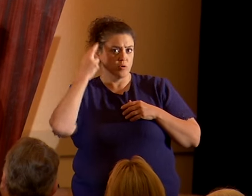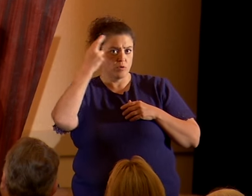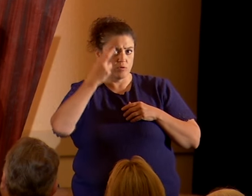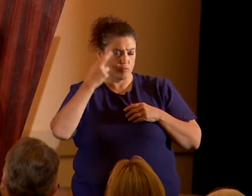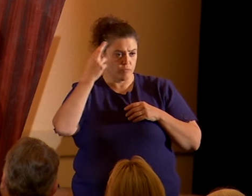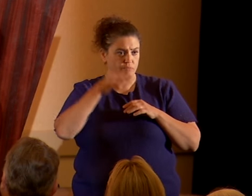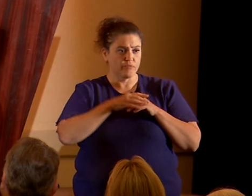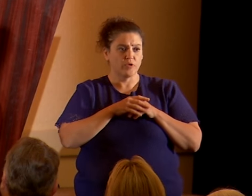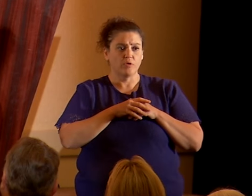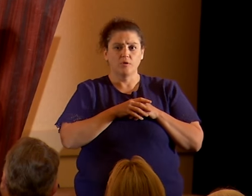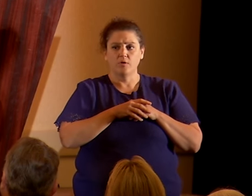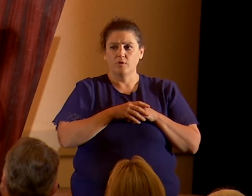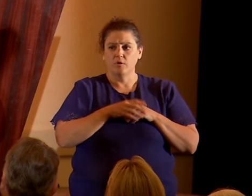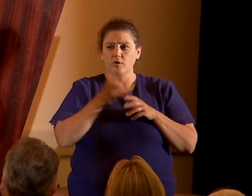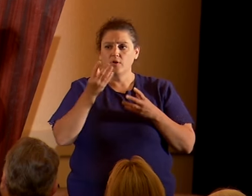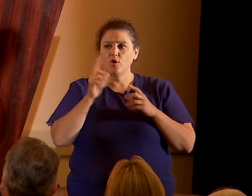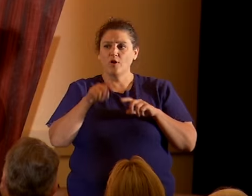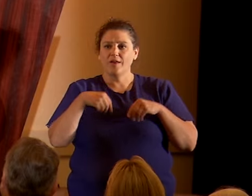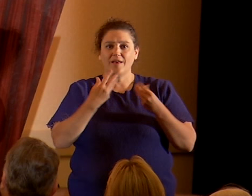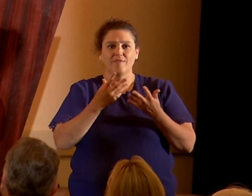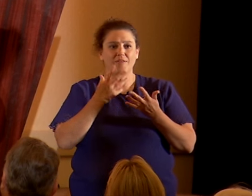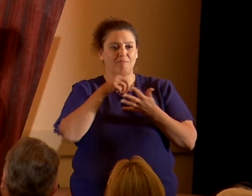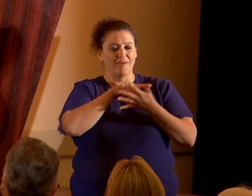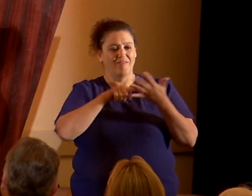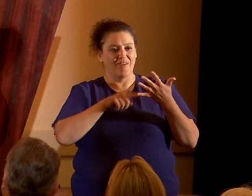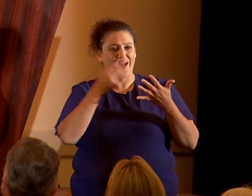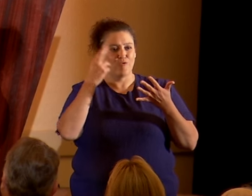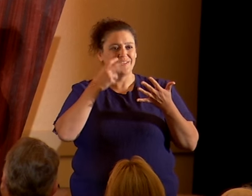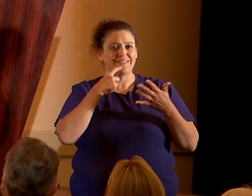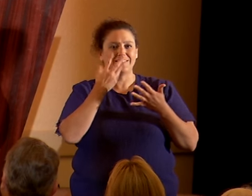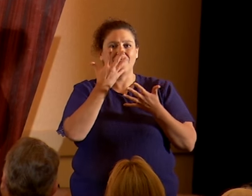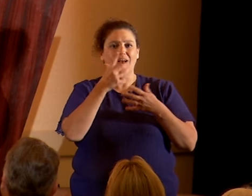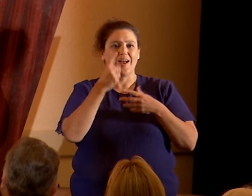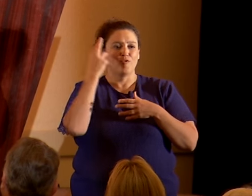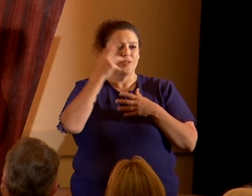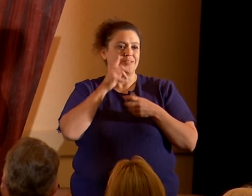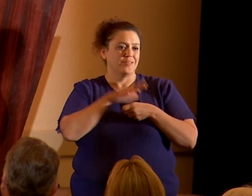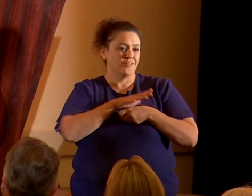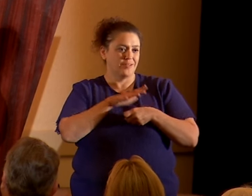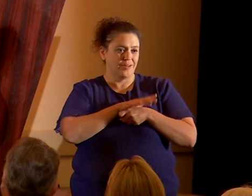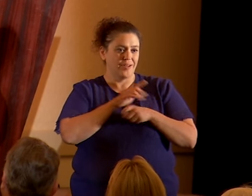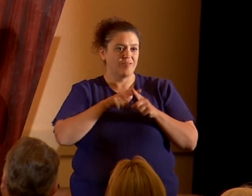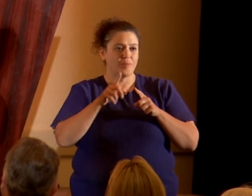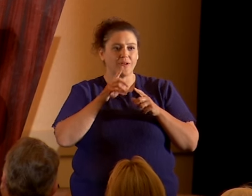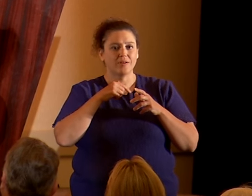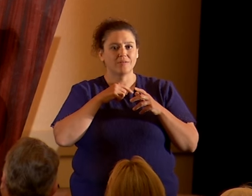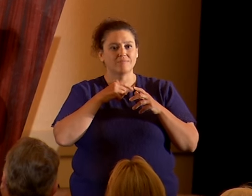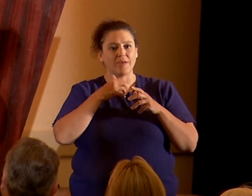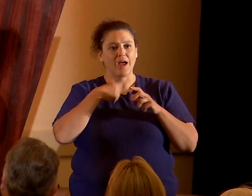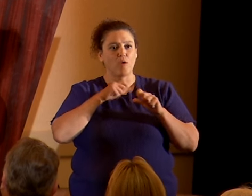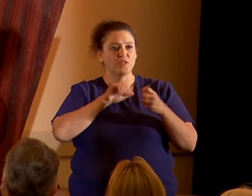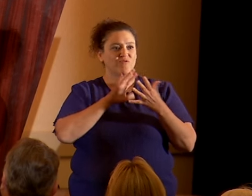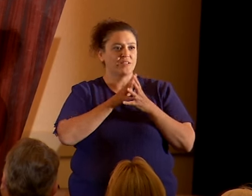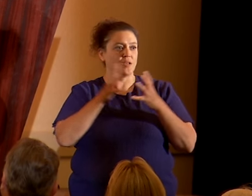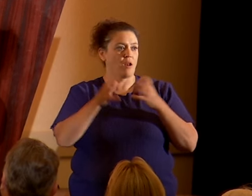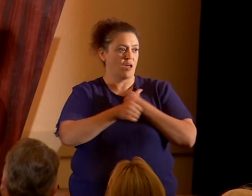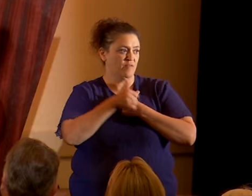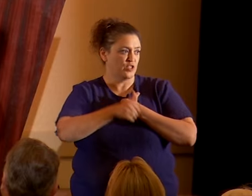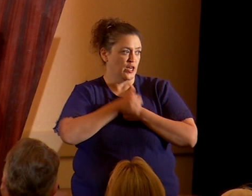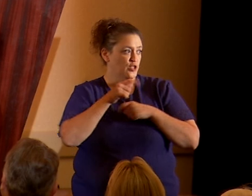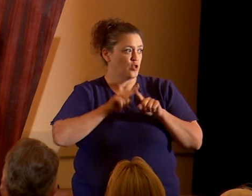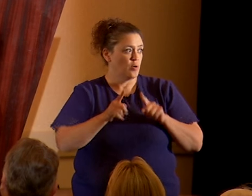he said well five reasons are enough, five reasons are enough. So you can get an idea of what the danger I was facing. But the main one